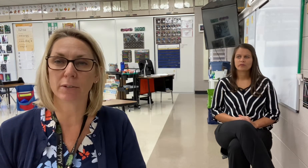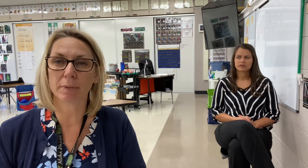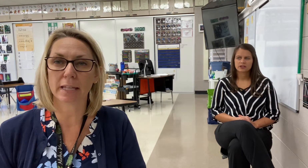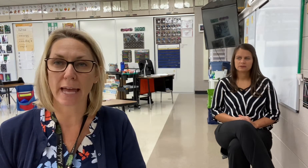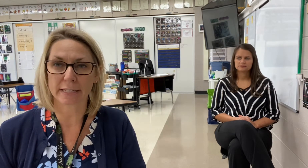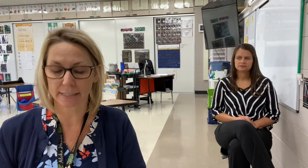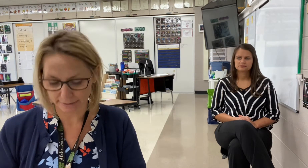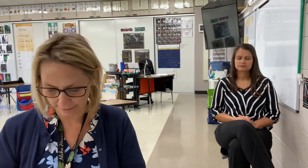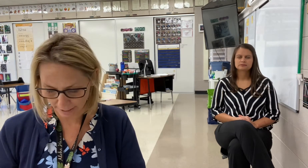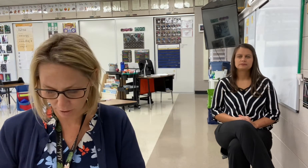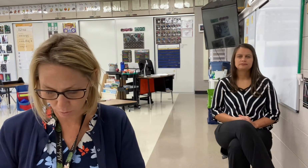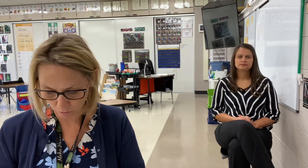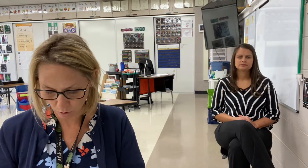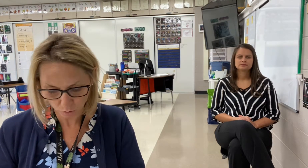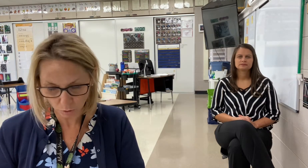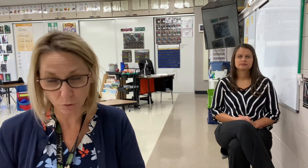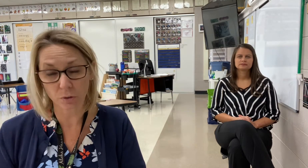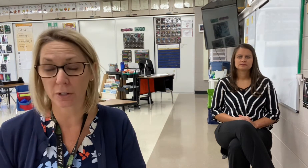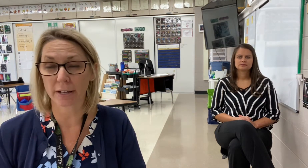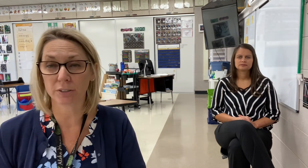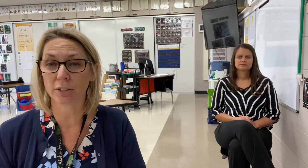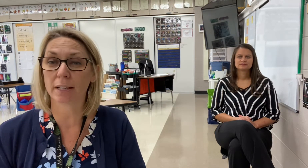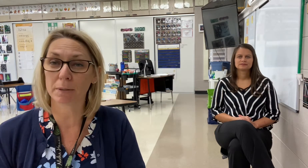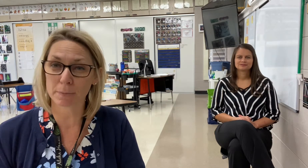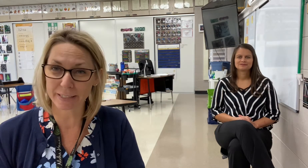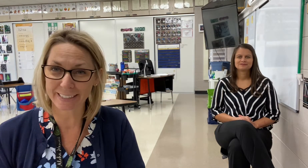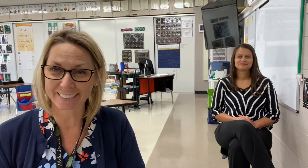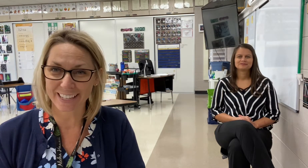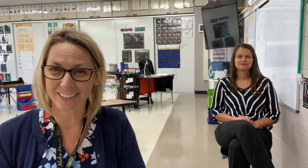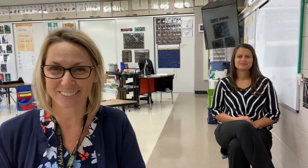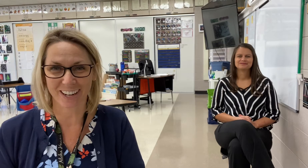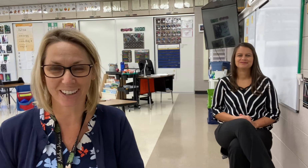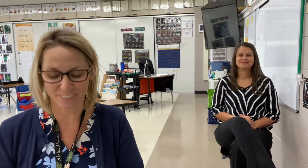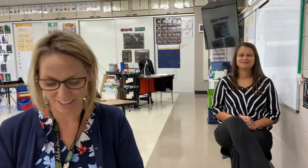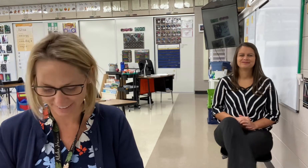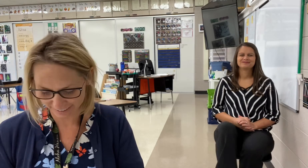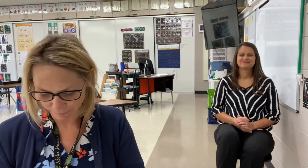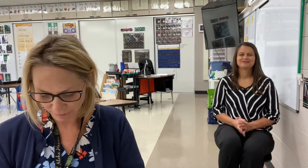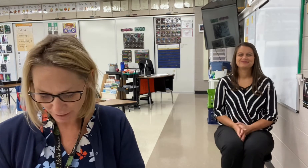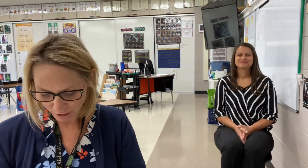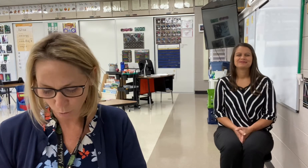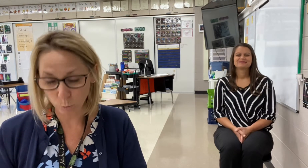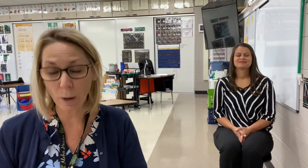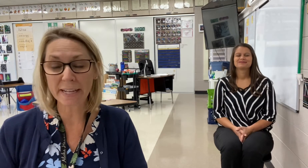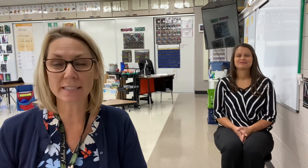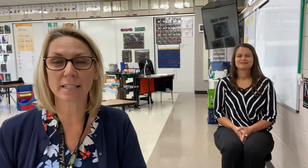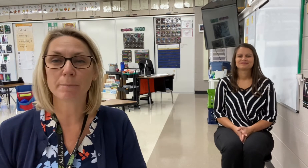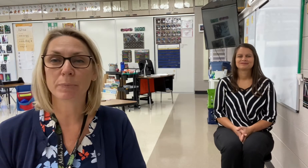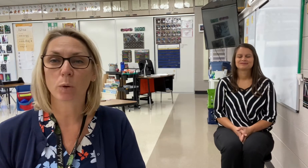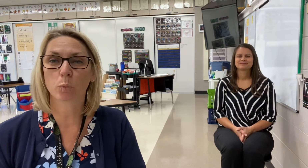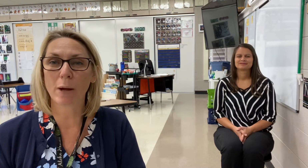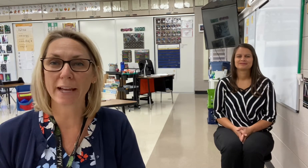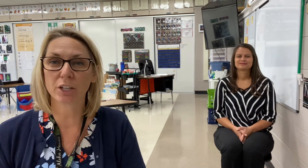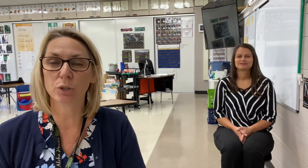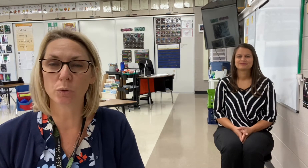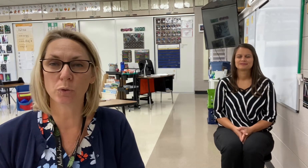me the ending sound. Oh no, no, no, you're not. You're going to give me the beginning sound. Sorry friends. Right. Raccoon.